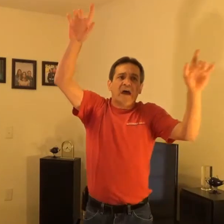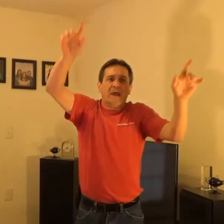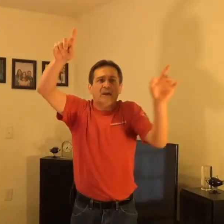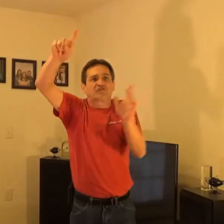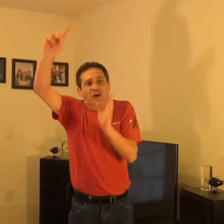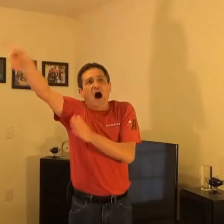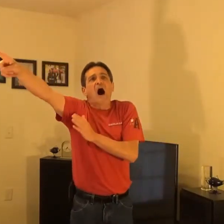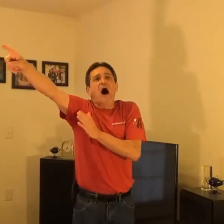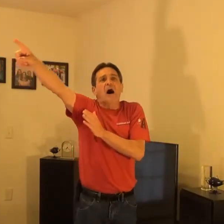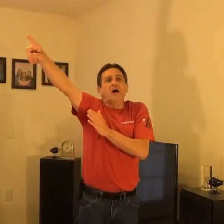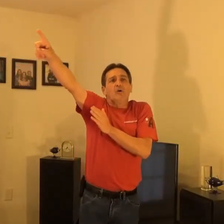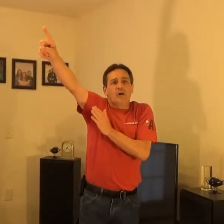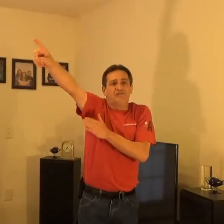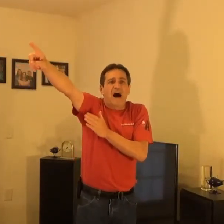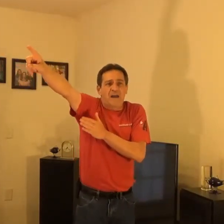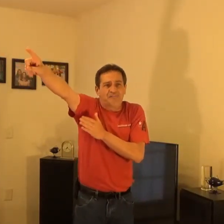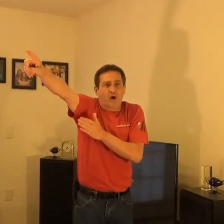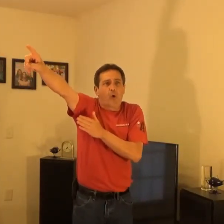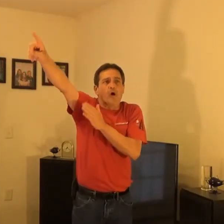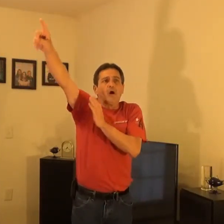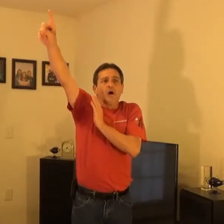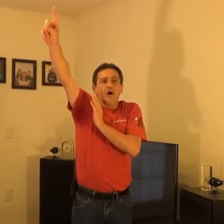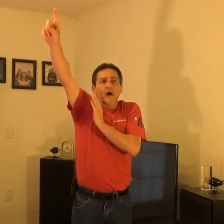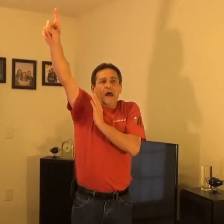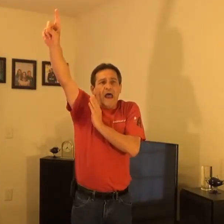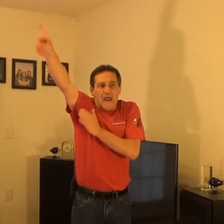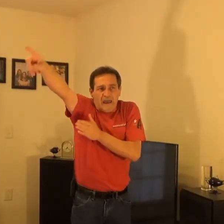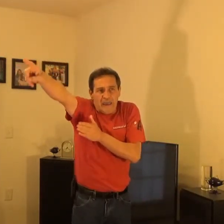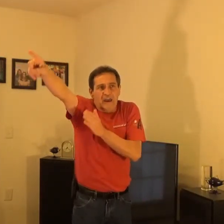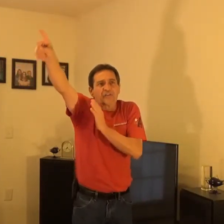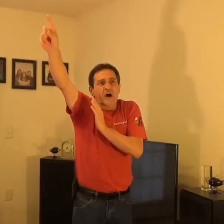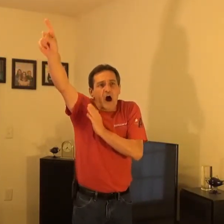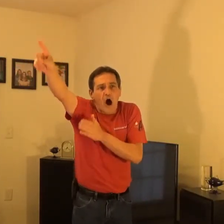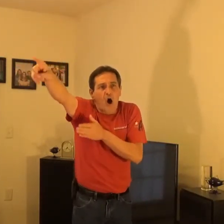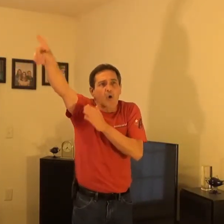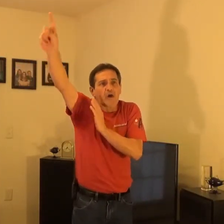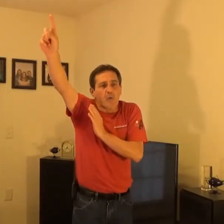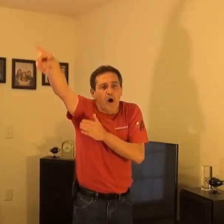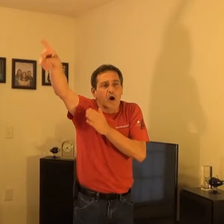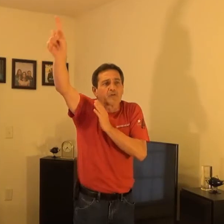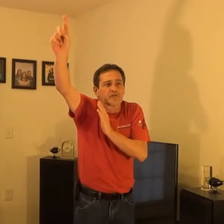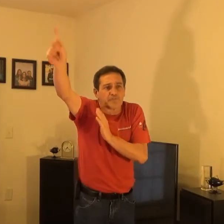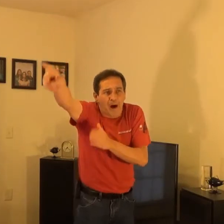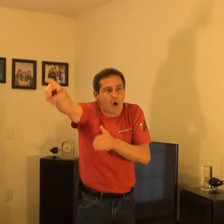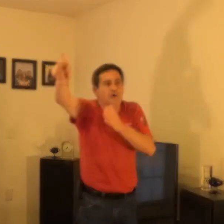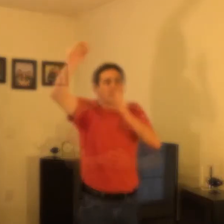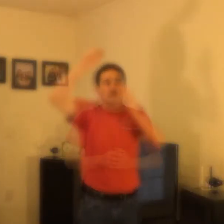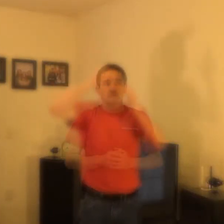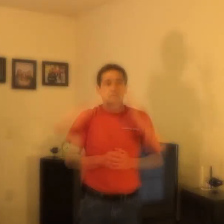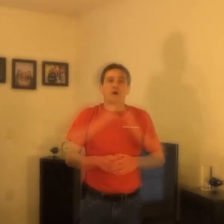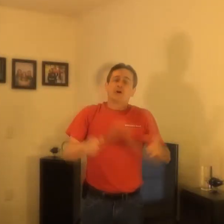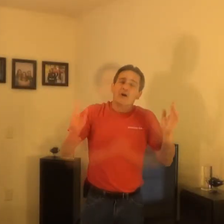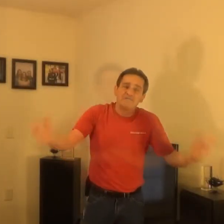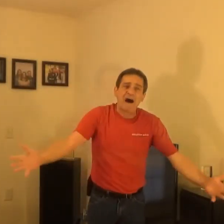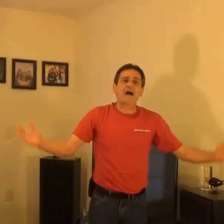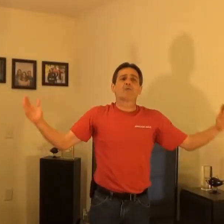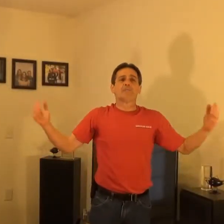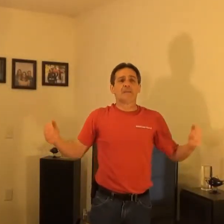and it is God we fight for, and His holy words spoken to us. Come fight with me,